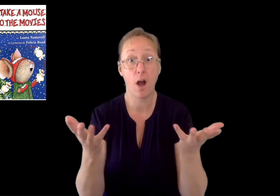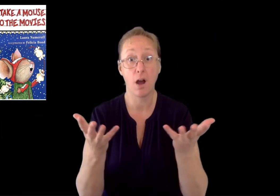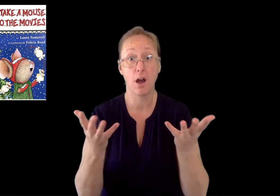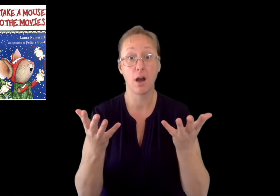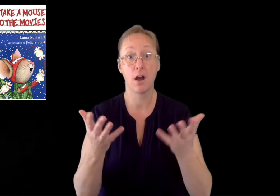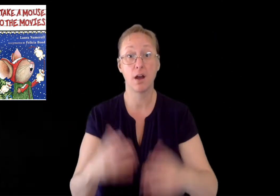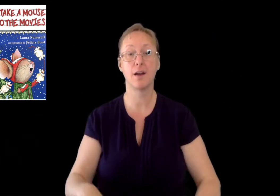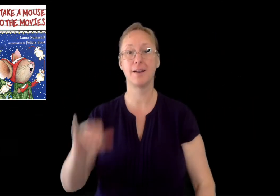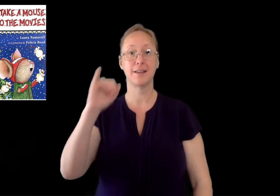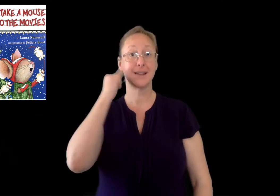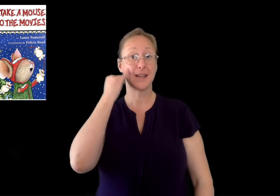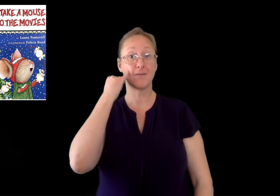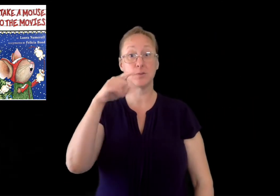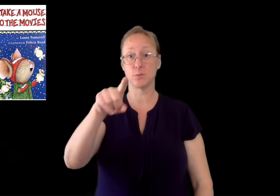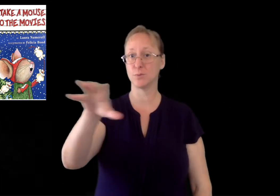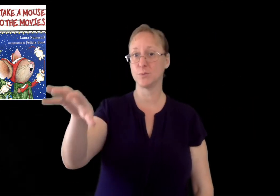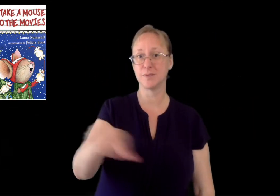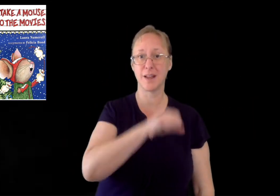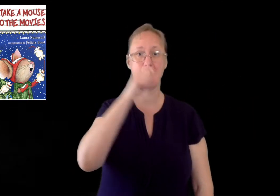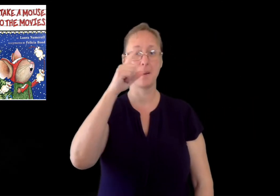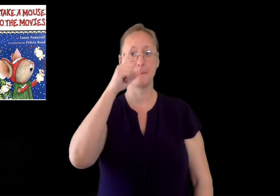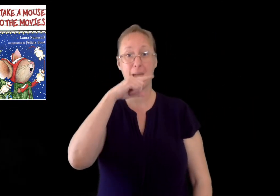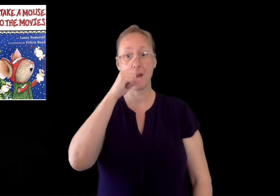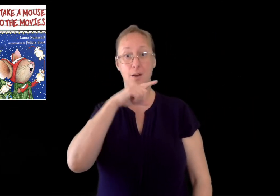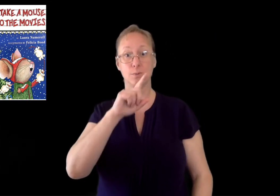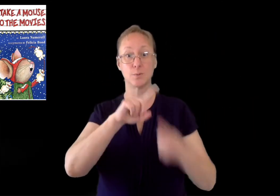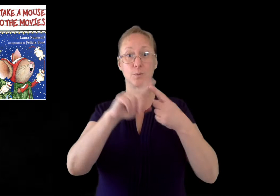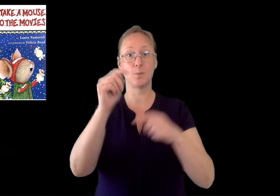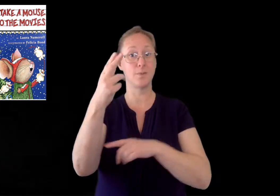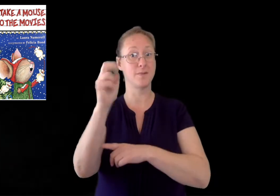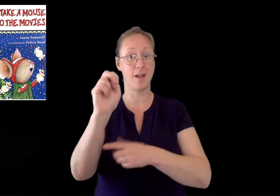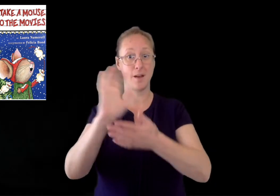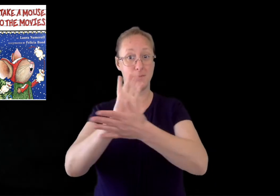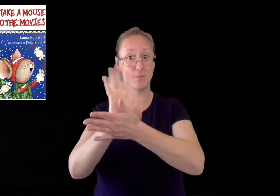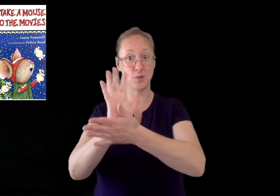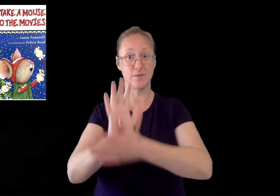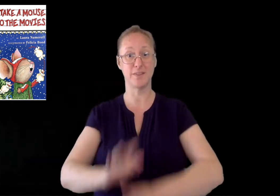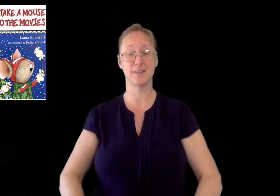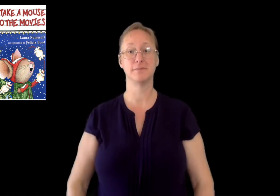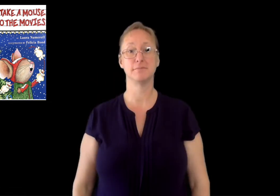This book is called If You Take a Mouse to the Movies.